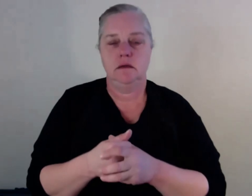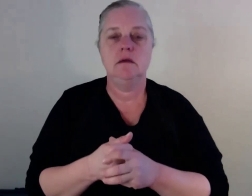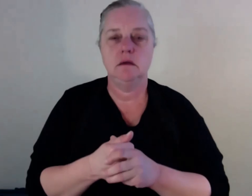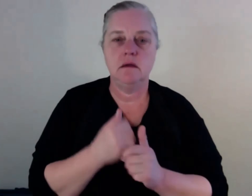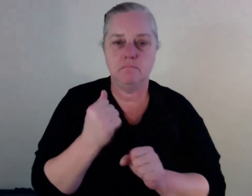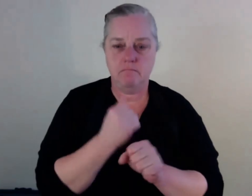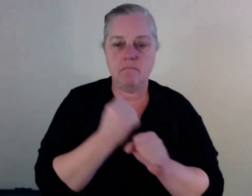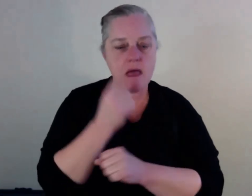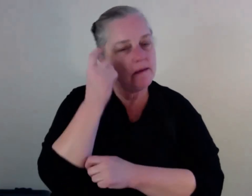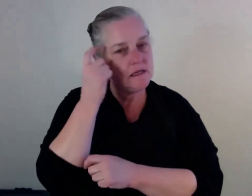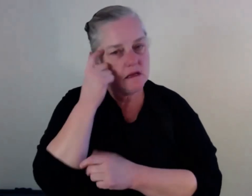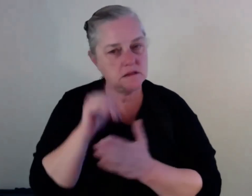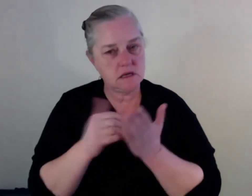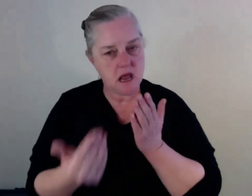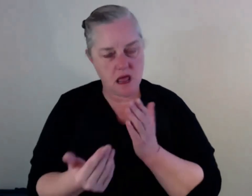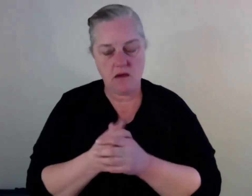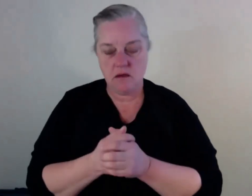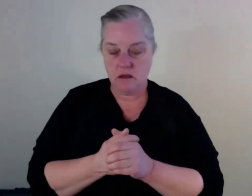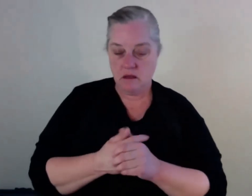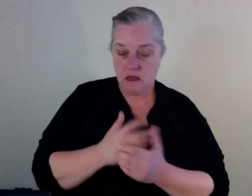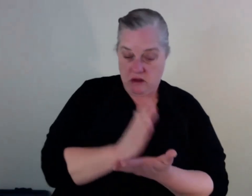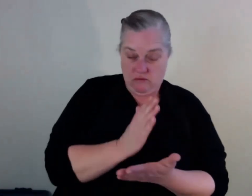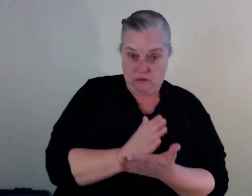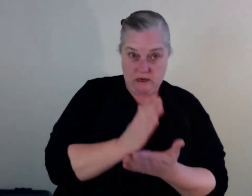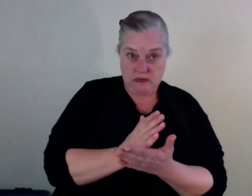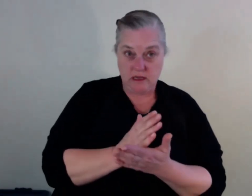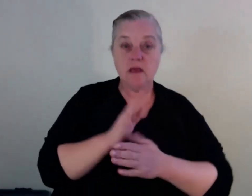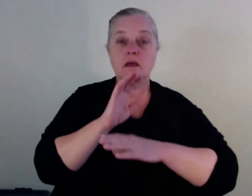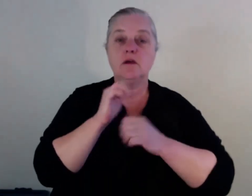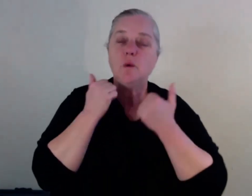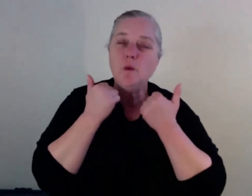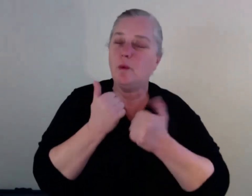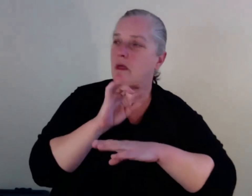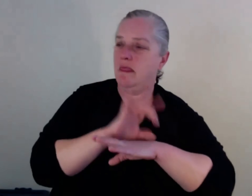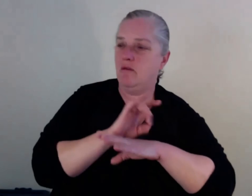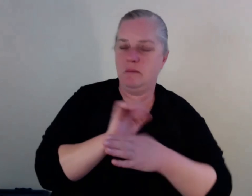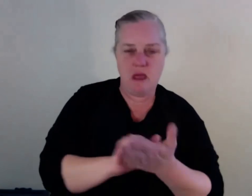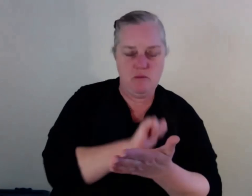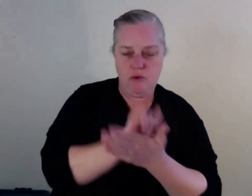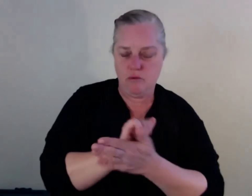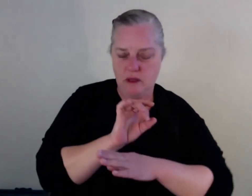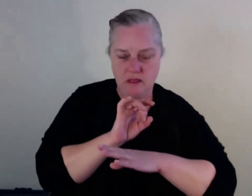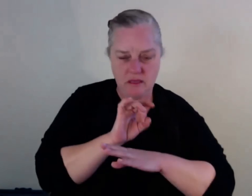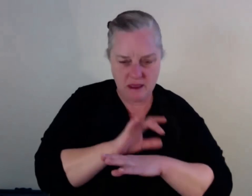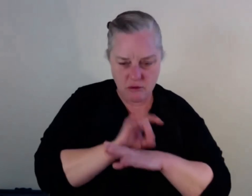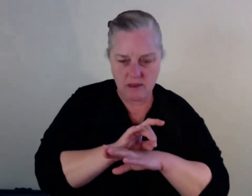stuff with the government where we do get rebates for therapy, but I honestly think having that one-on-one conversation and having, you know,